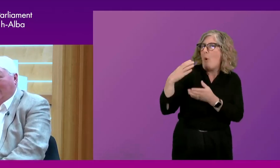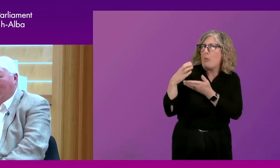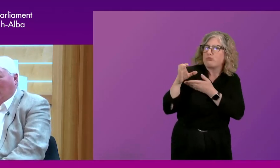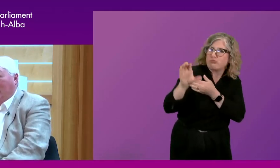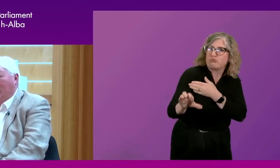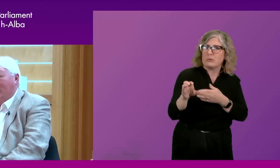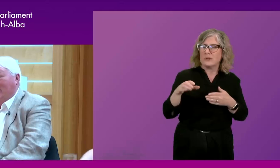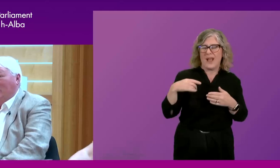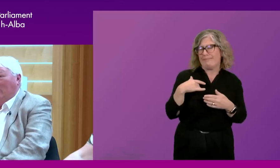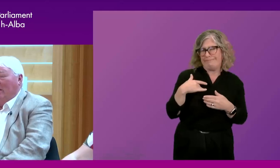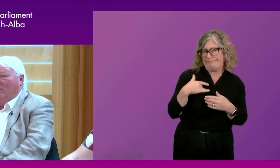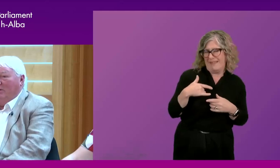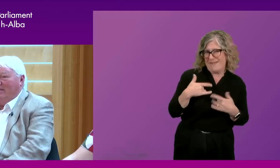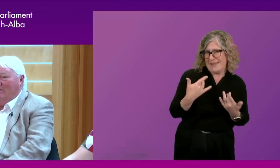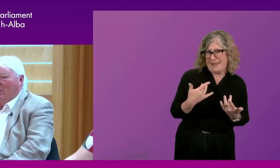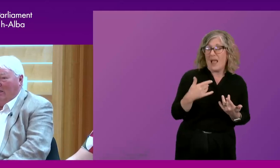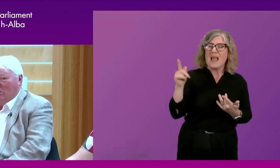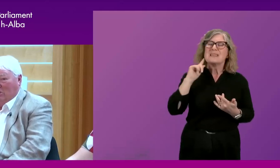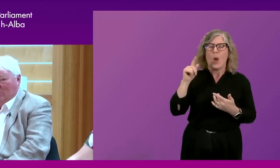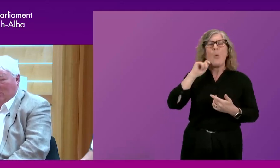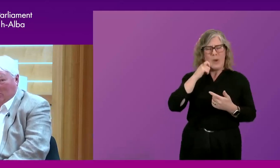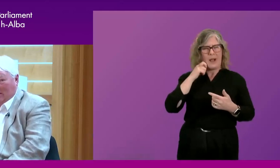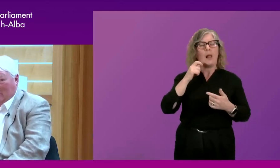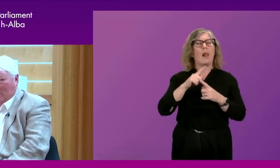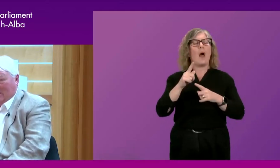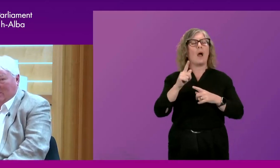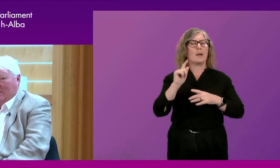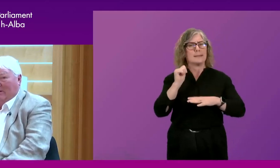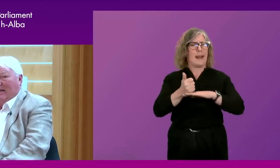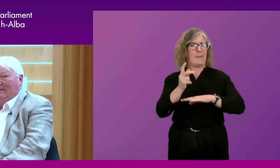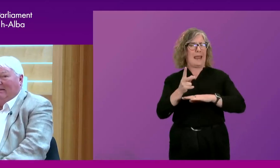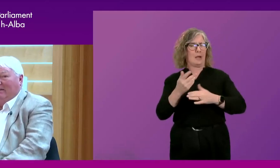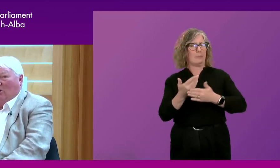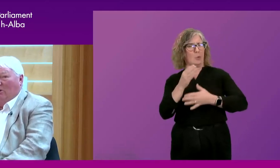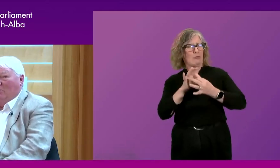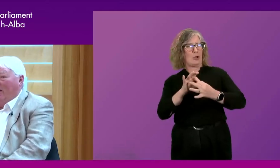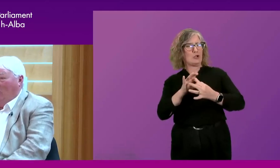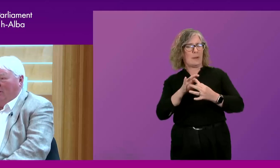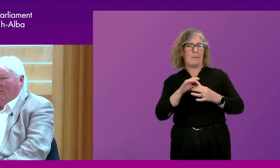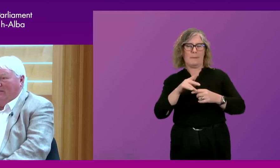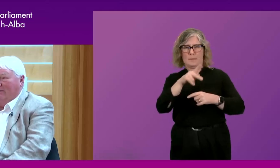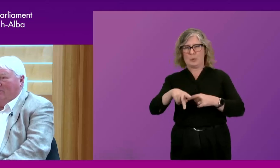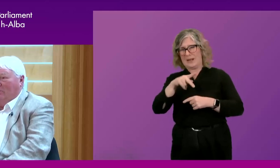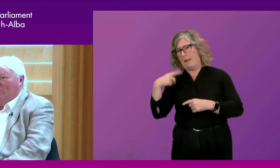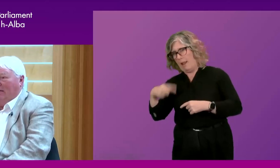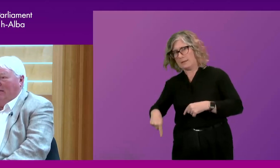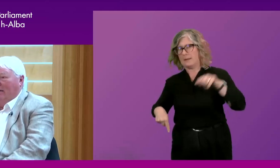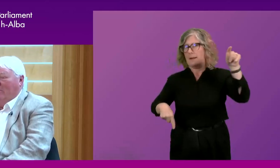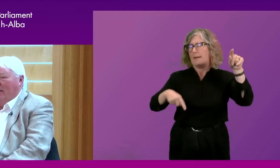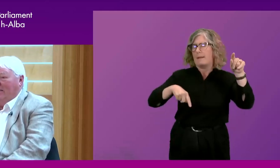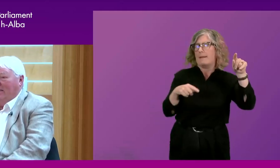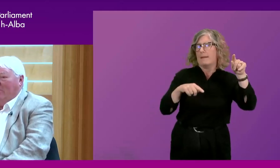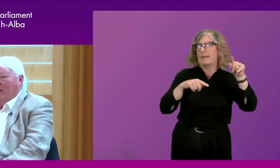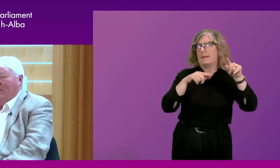take their point that they say they will reset the relationship between Westminster and and Holleroo, but I'm not convinced that they will do that